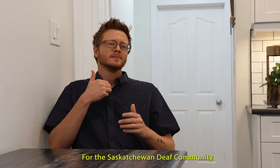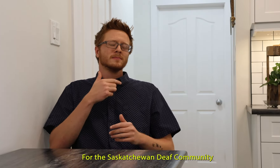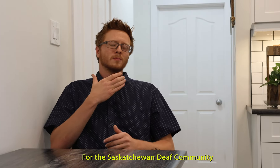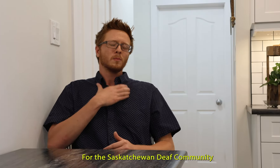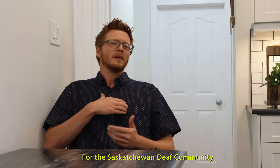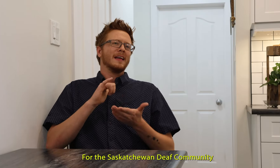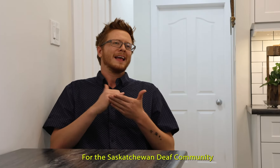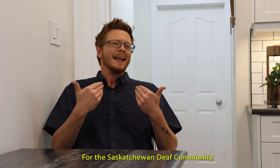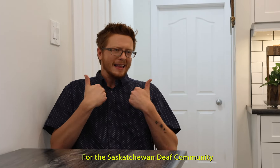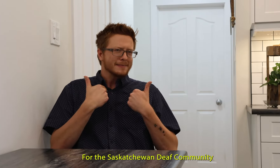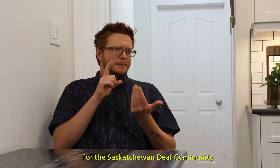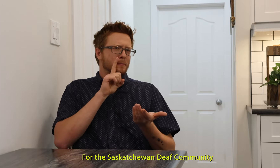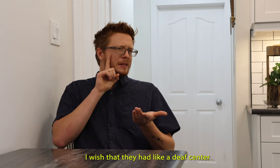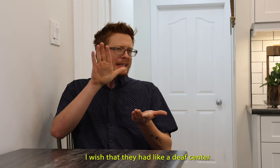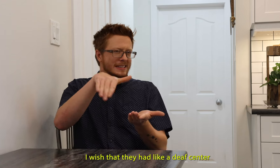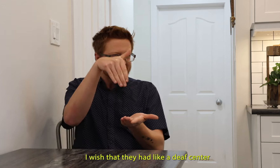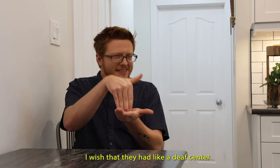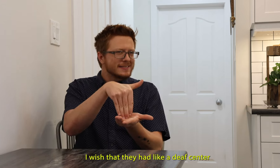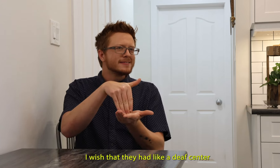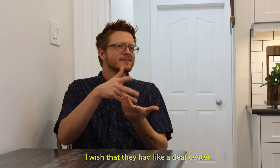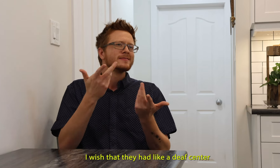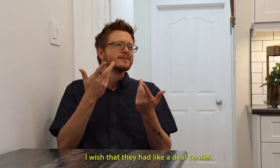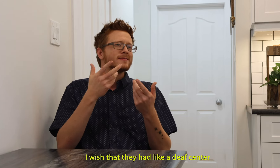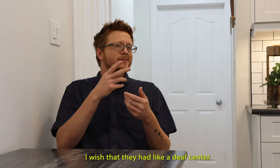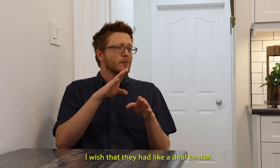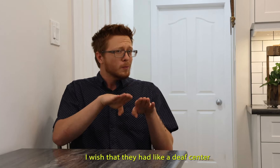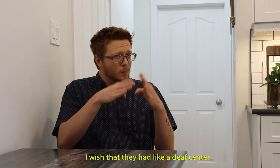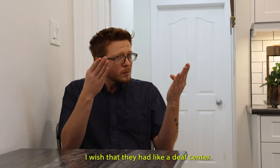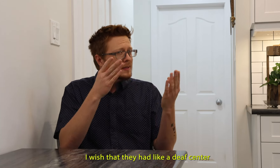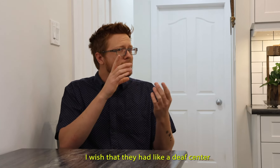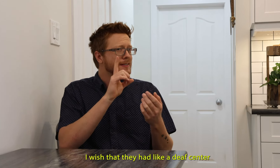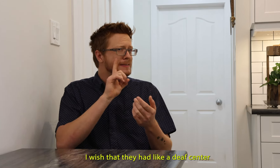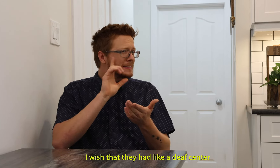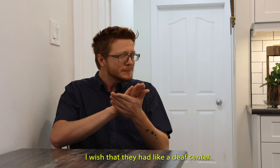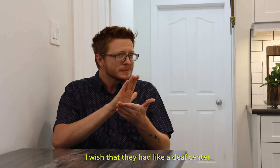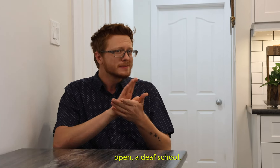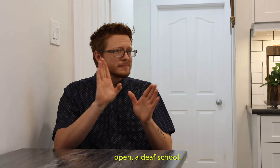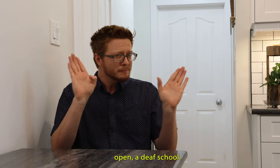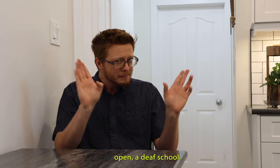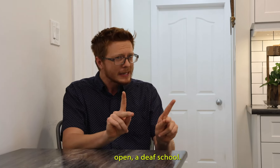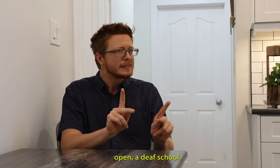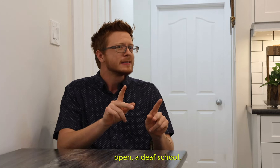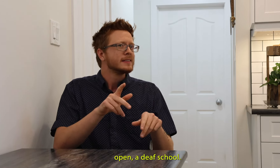For the Saskatchewan Deaf community, I wish that they had like a Deaf Centre. Open a Deaf school.